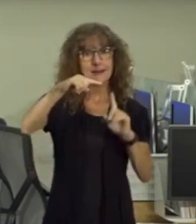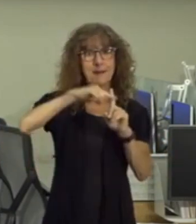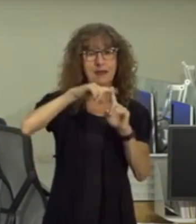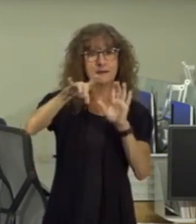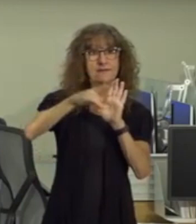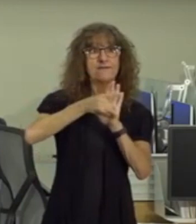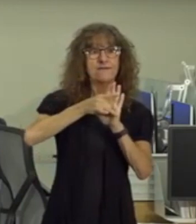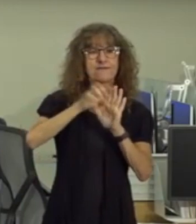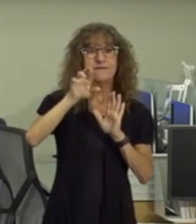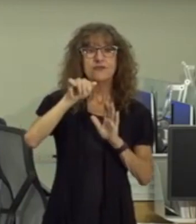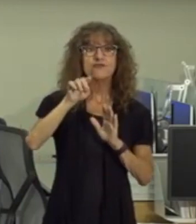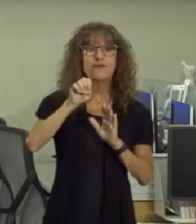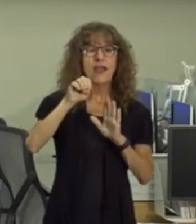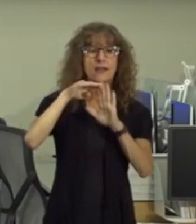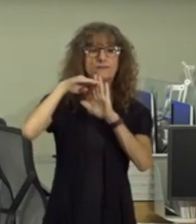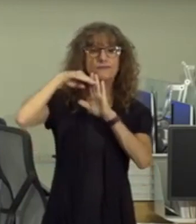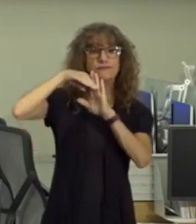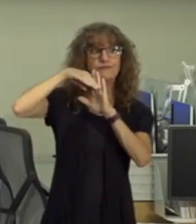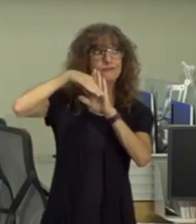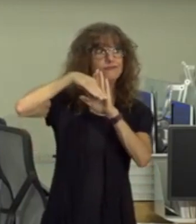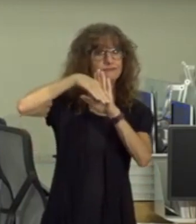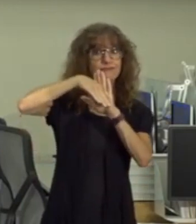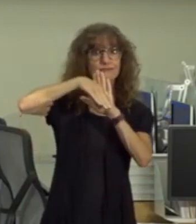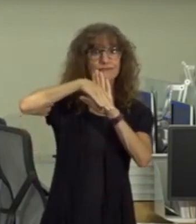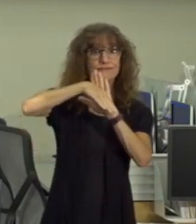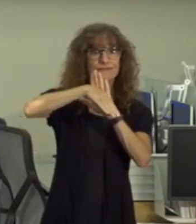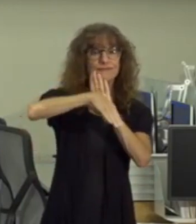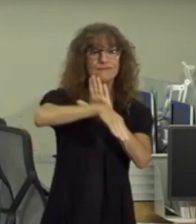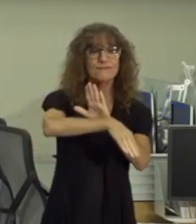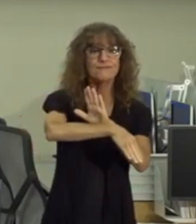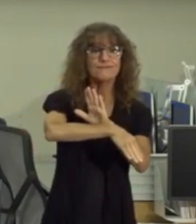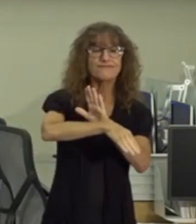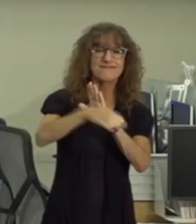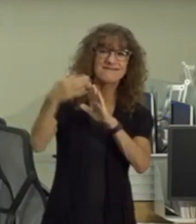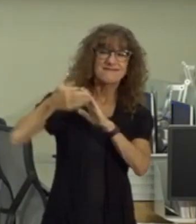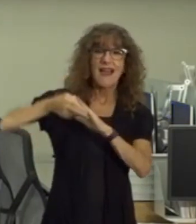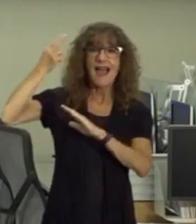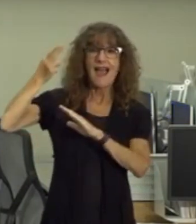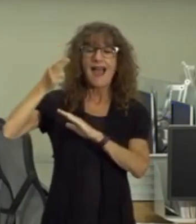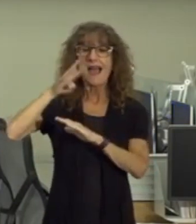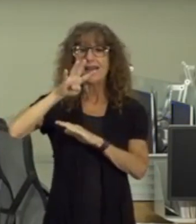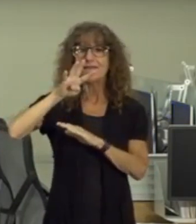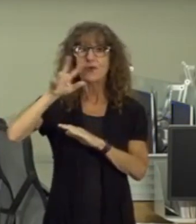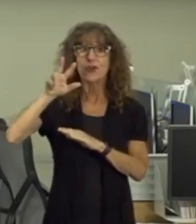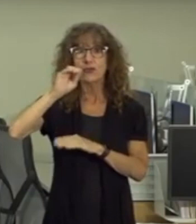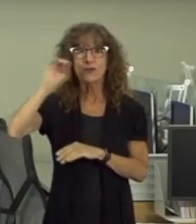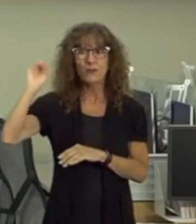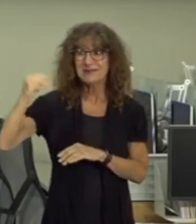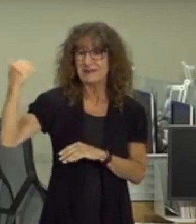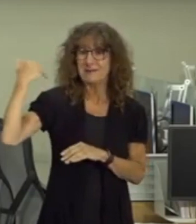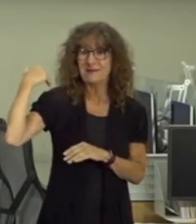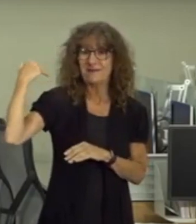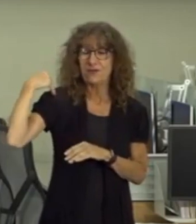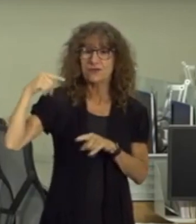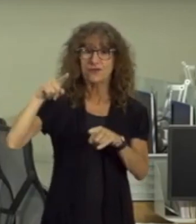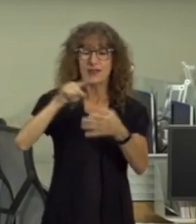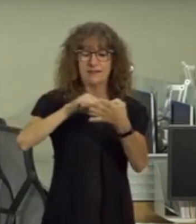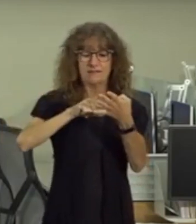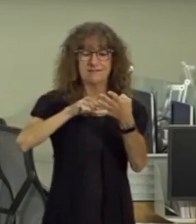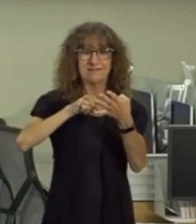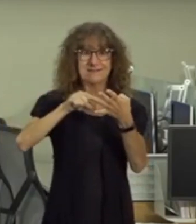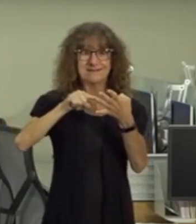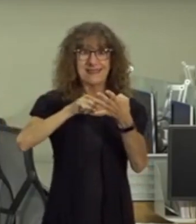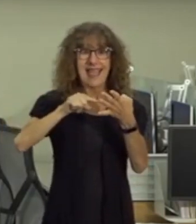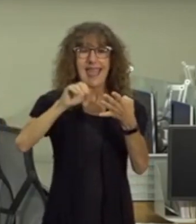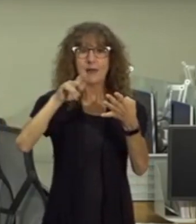rate has continued to decline and from its all-time high of 43 percent during the week of April